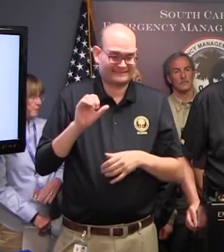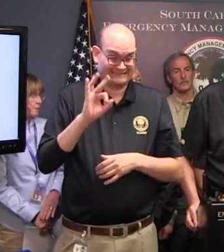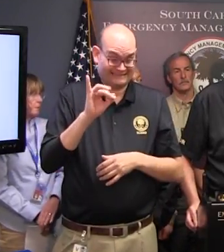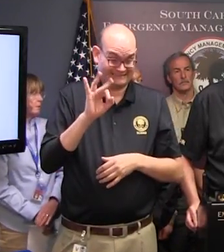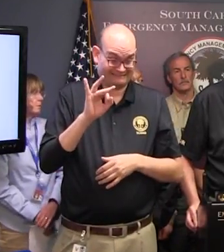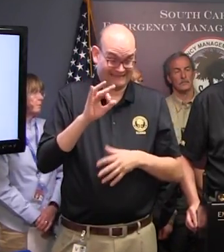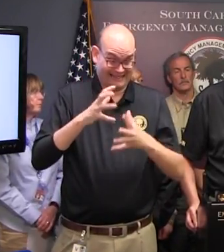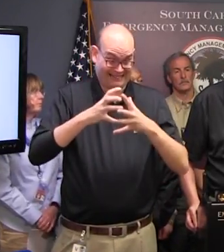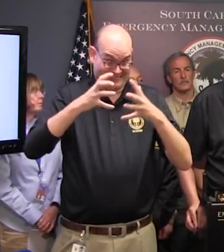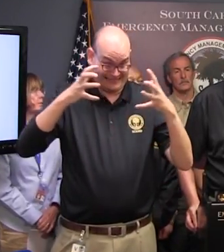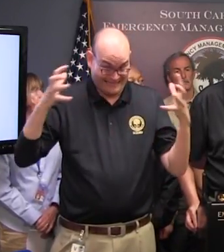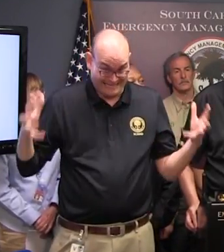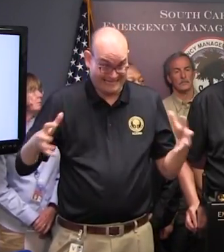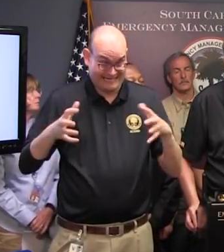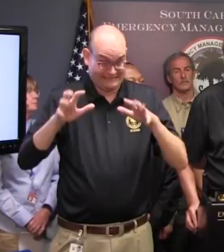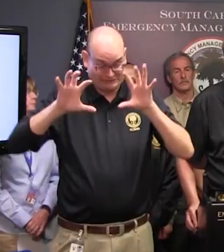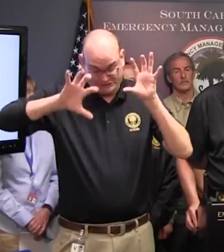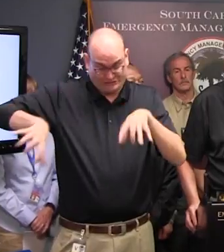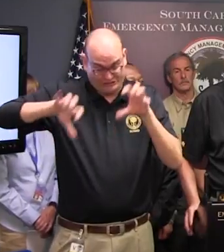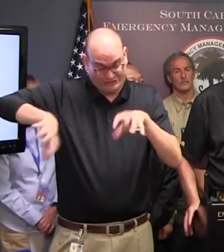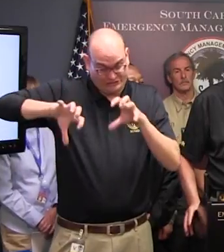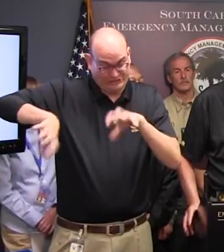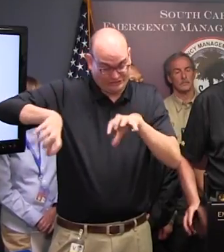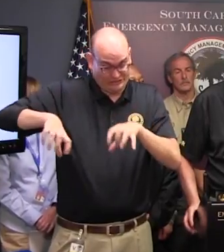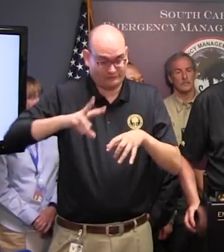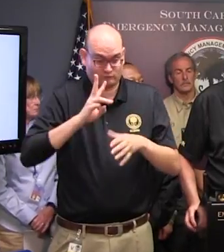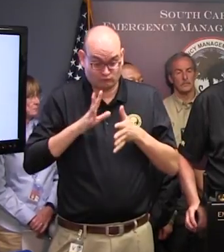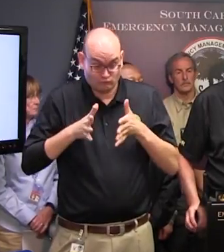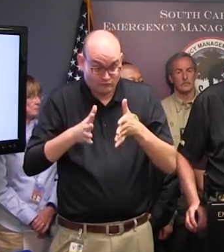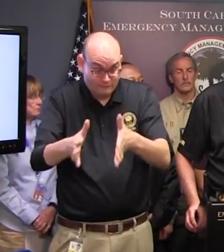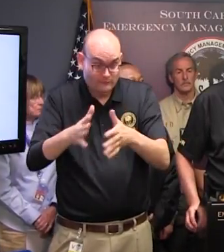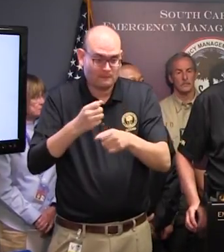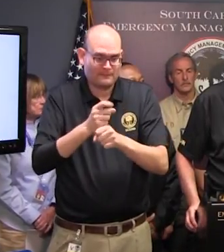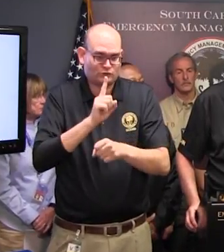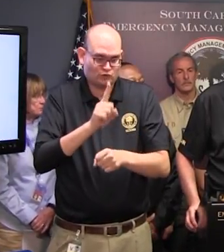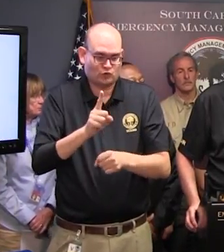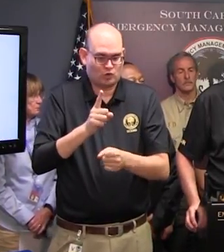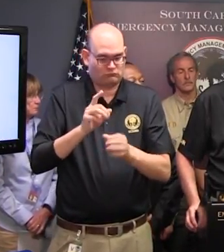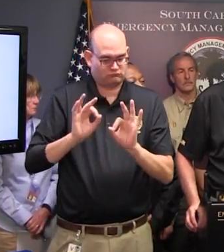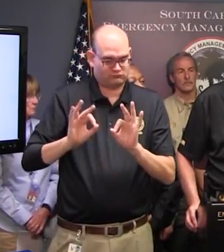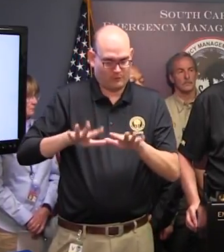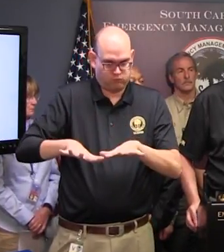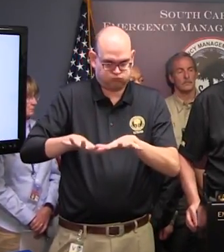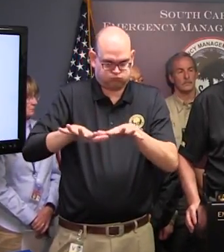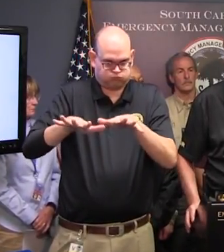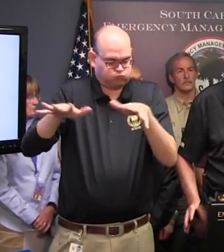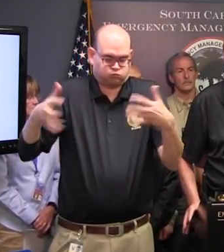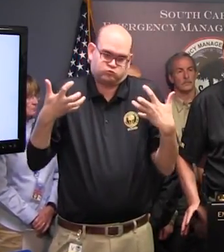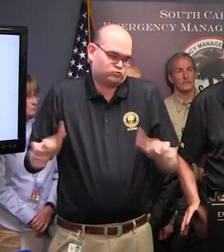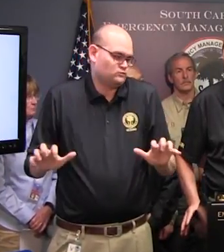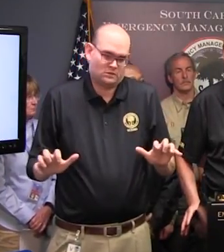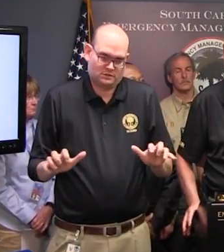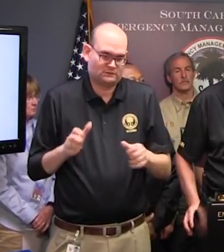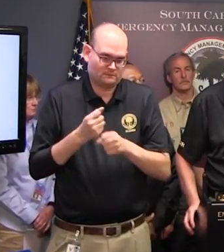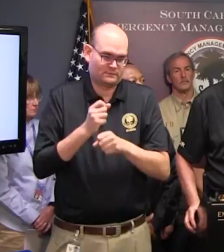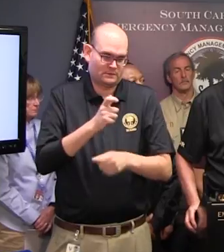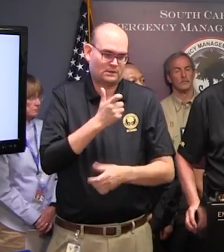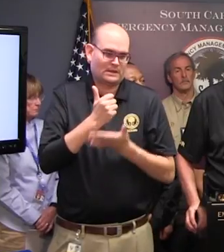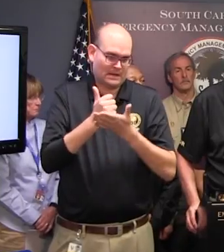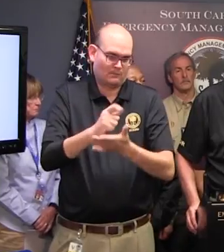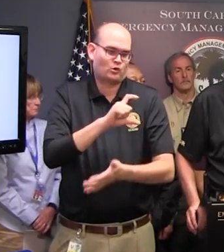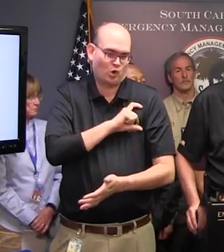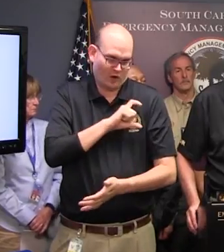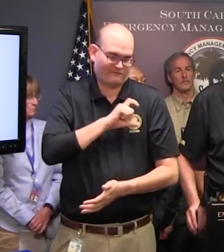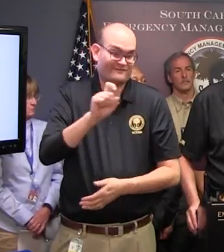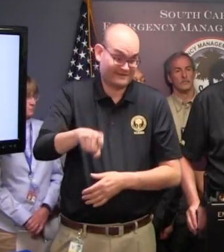some areas so we can monitor our rivers for any possibility of floods so we can assist in those areas with our officers. We are not expecting that, but we're